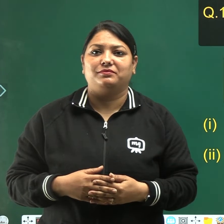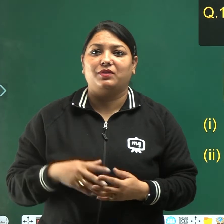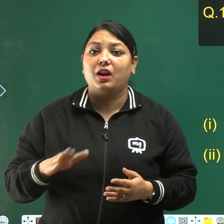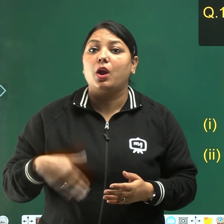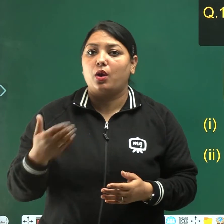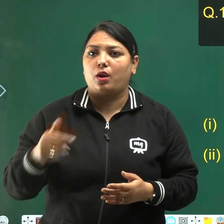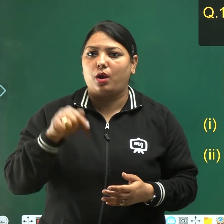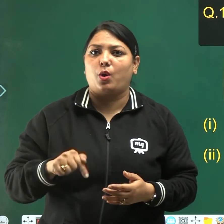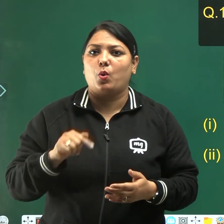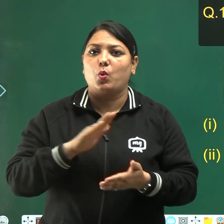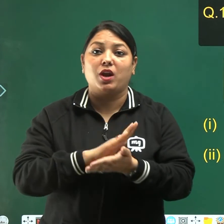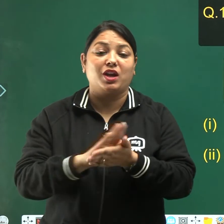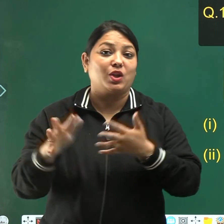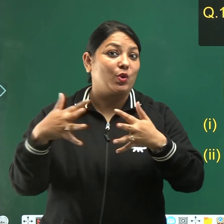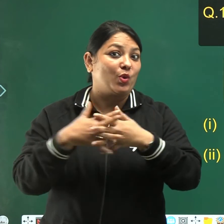is homework time.